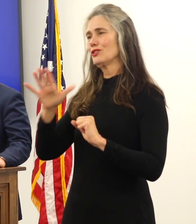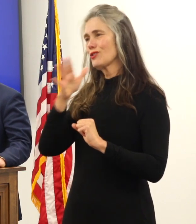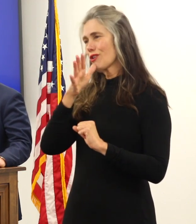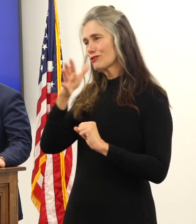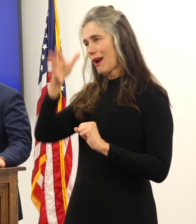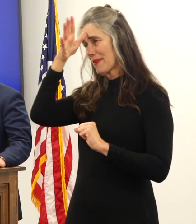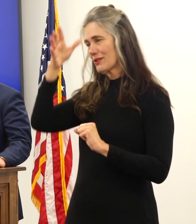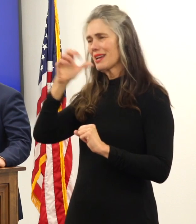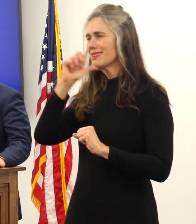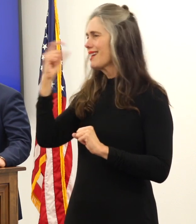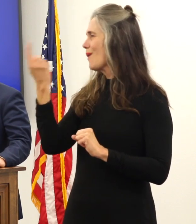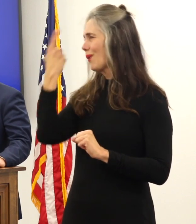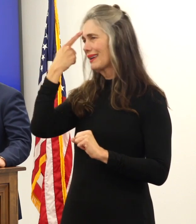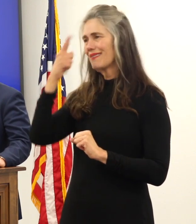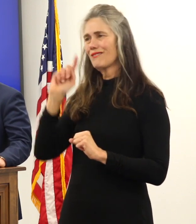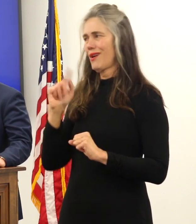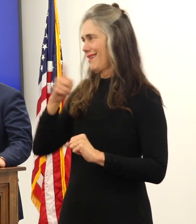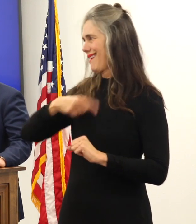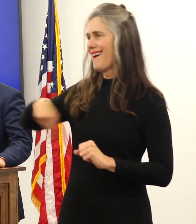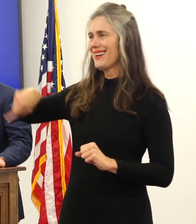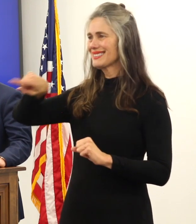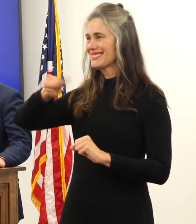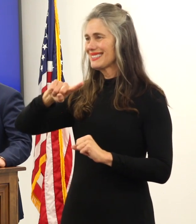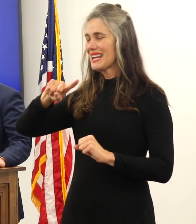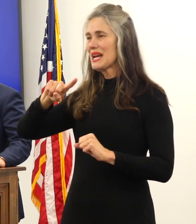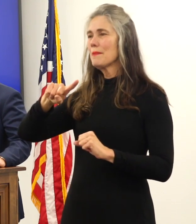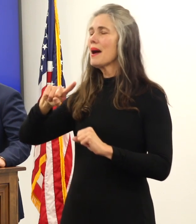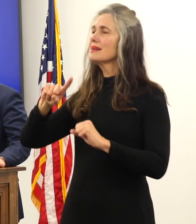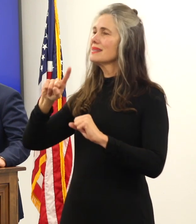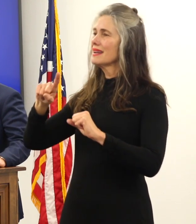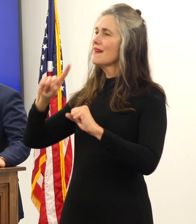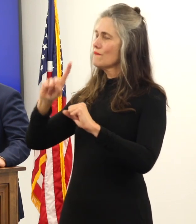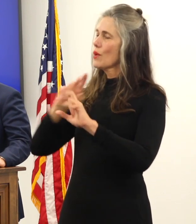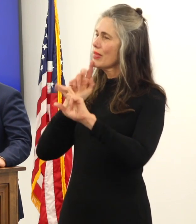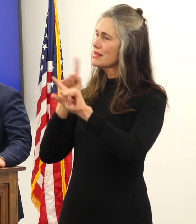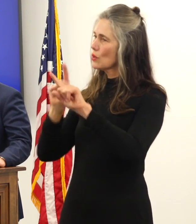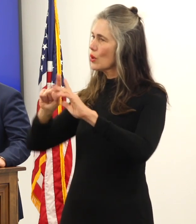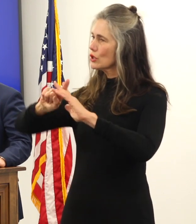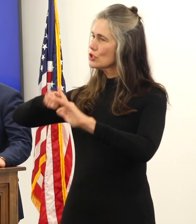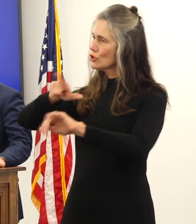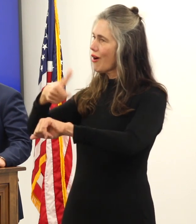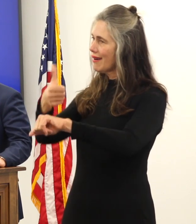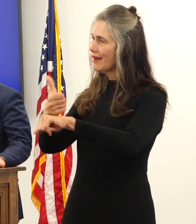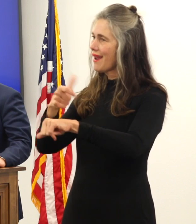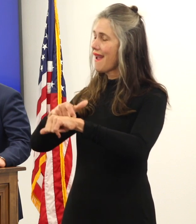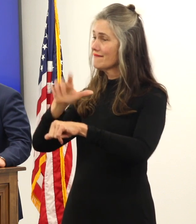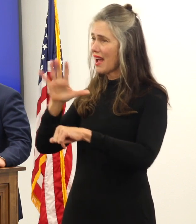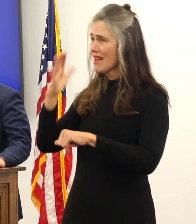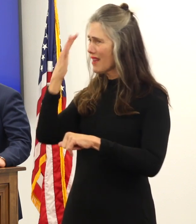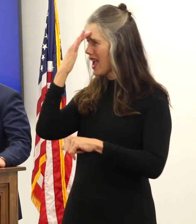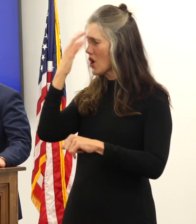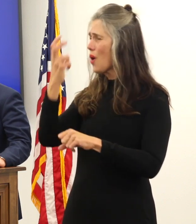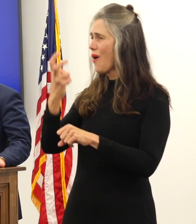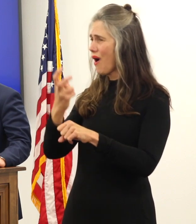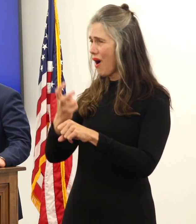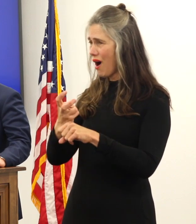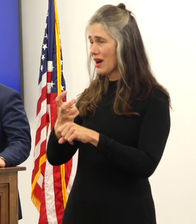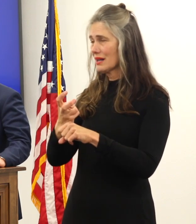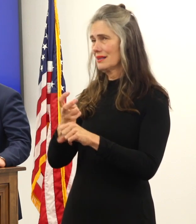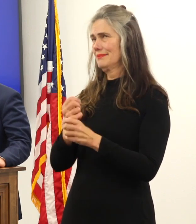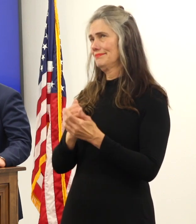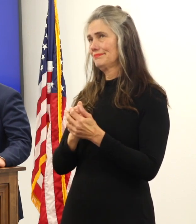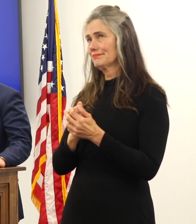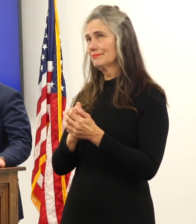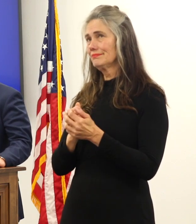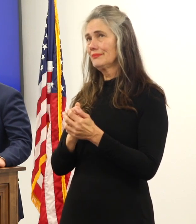accomplish the goals that we've set out with this order that's going into effect at five o'clock I know it's hard I know and that hard isn't even being